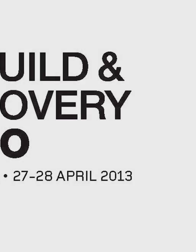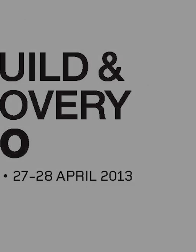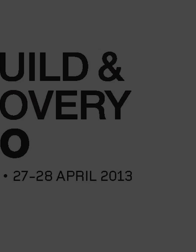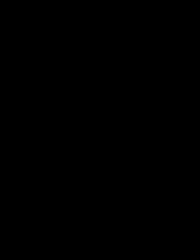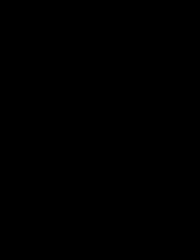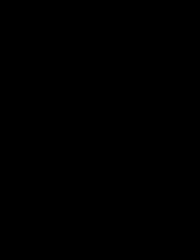you much. You